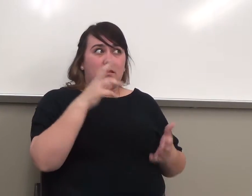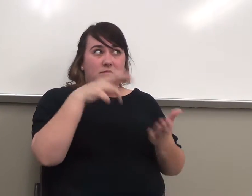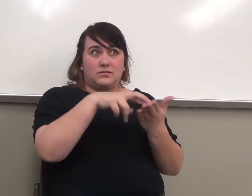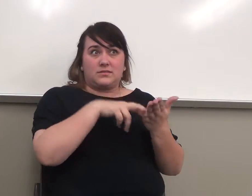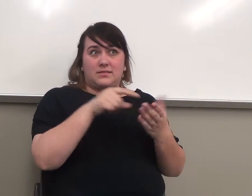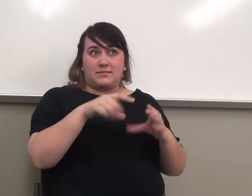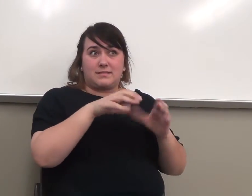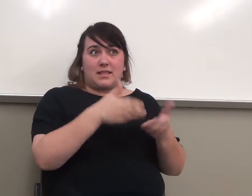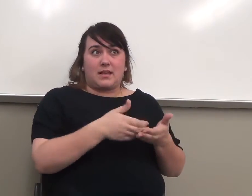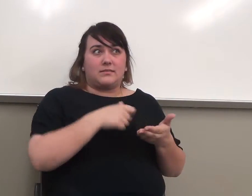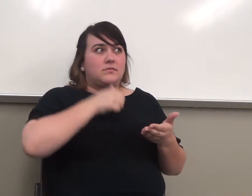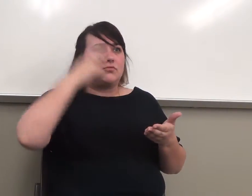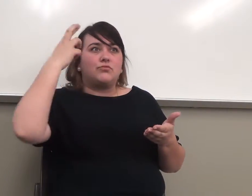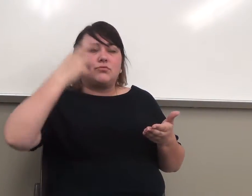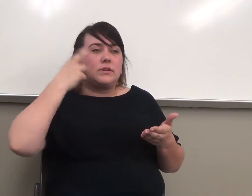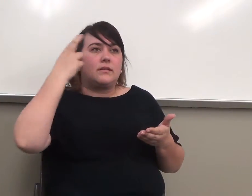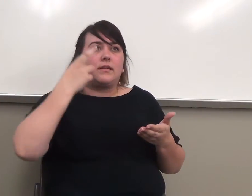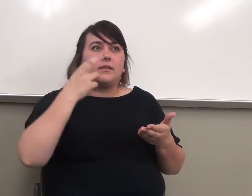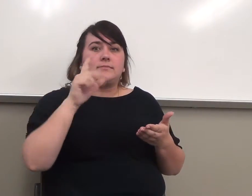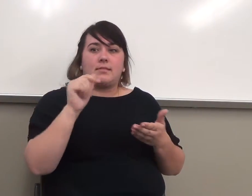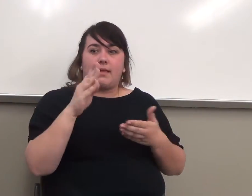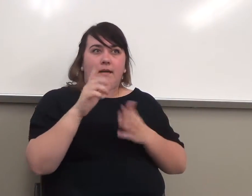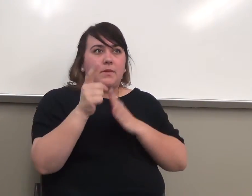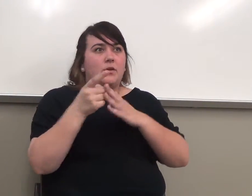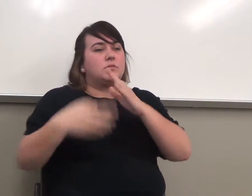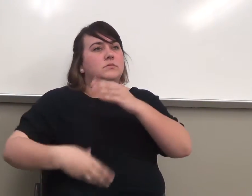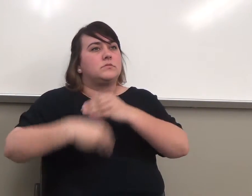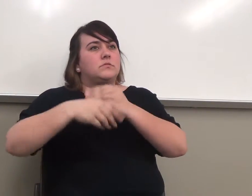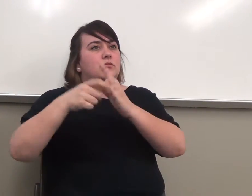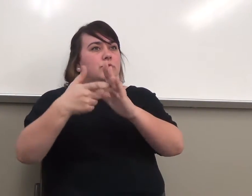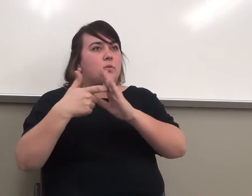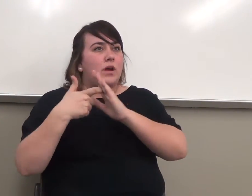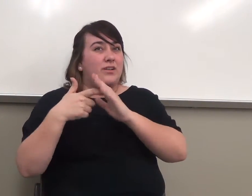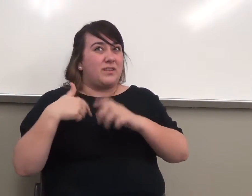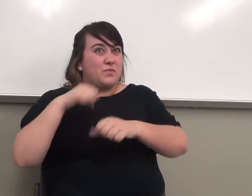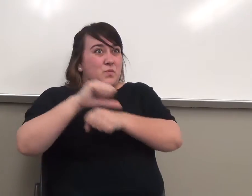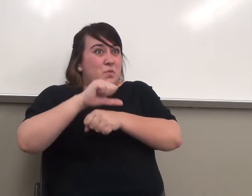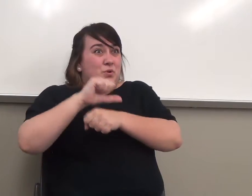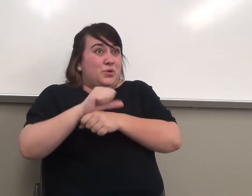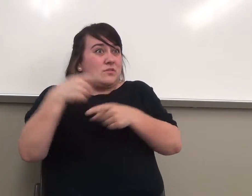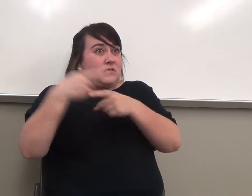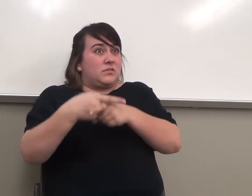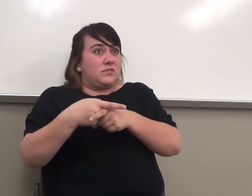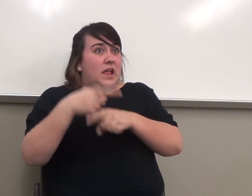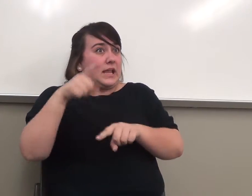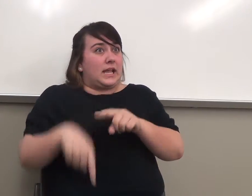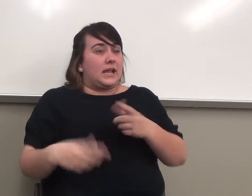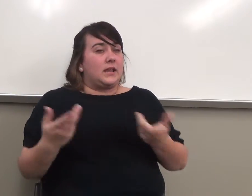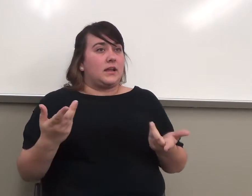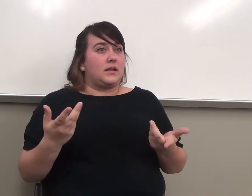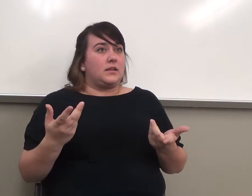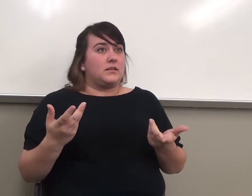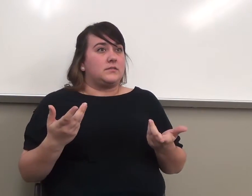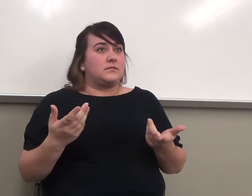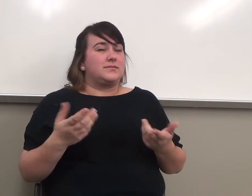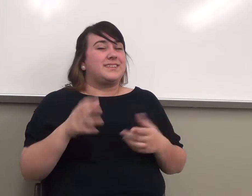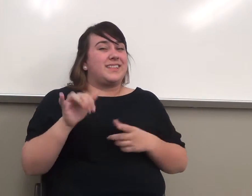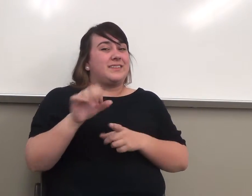class, I didn't realize there were going to be extra hours and I have to work and I can't do that. In that case, you're going to have to